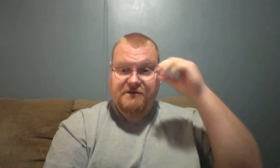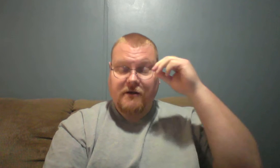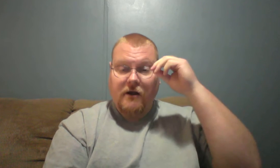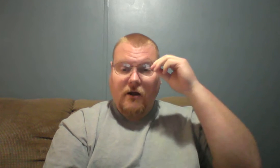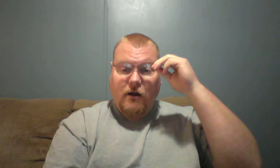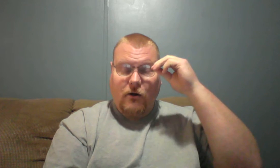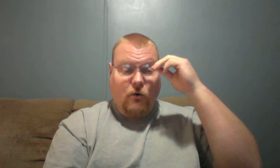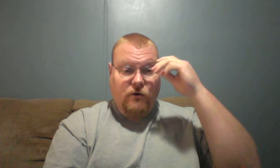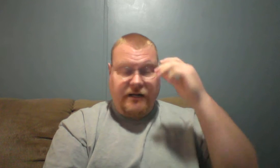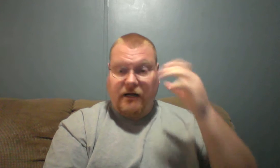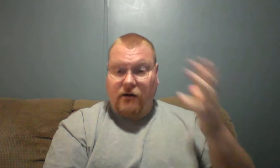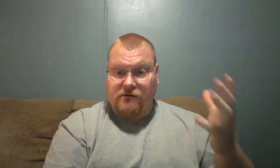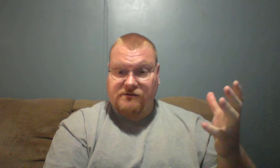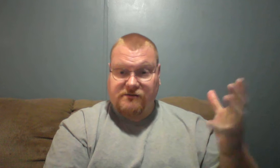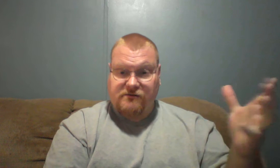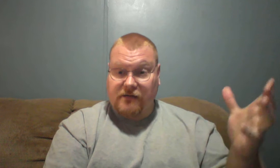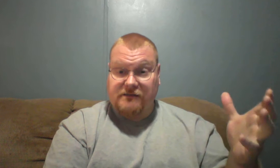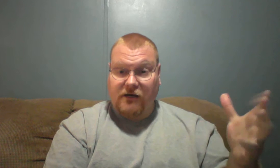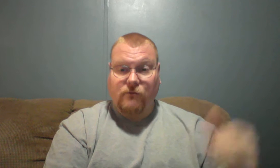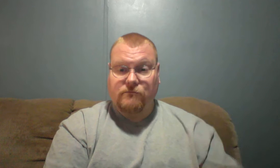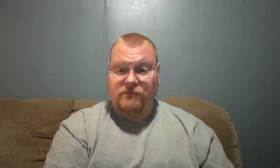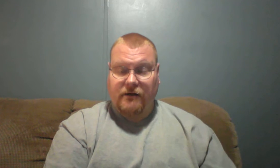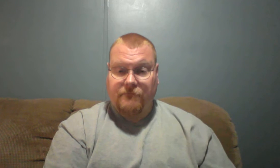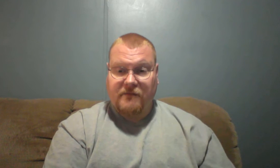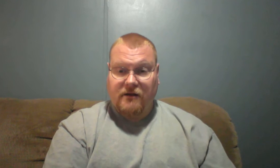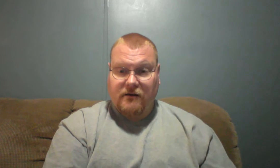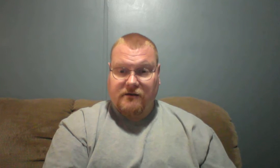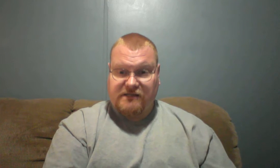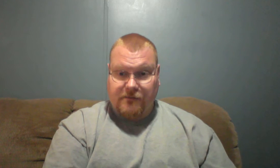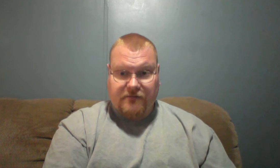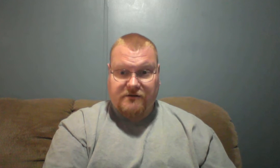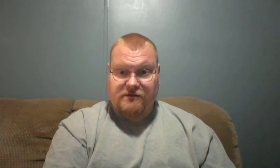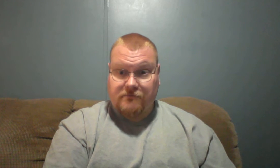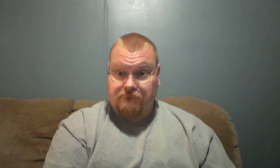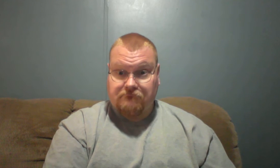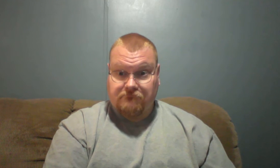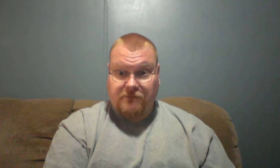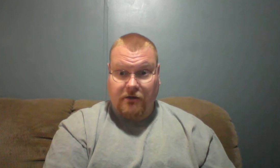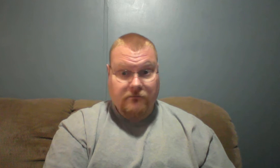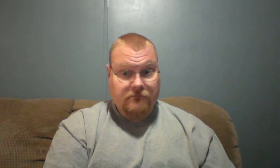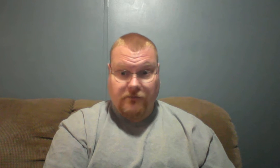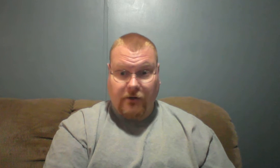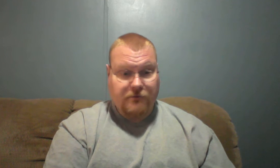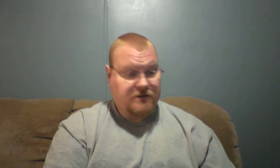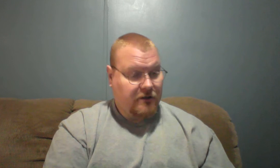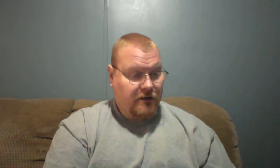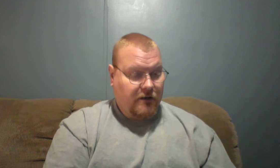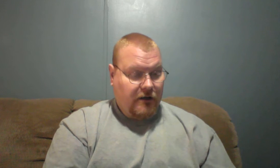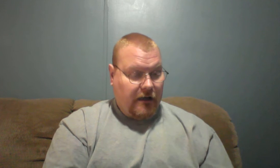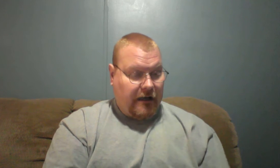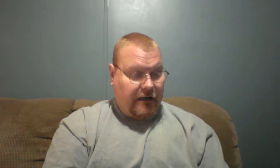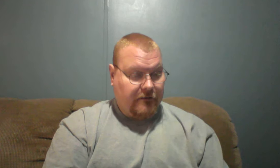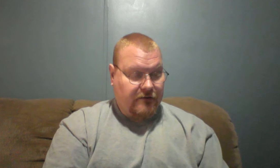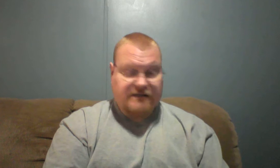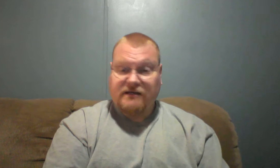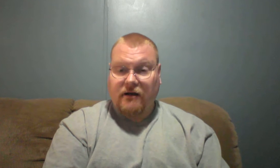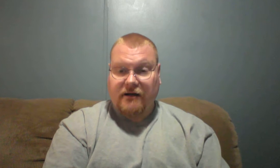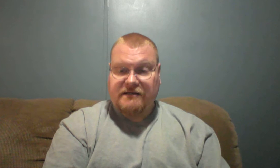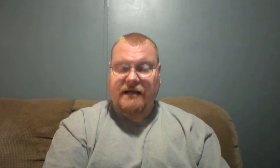or he calls us home. You know, some of us this, you know, who knows, uh, it's in God's hands.